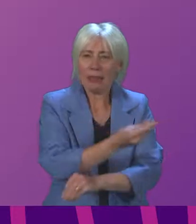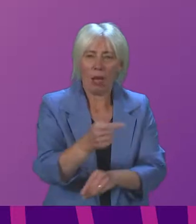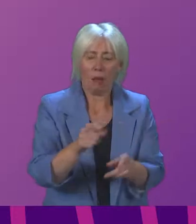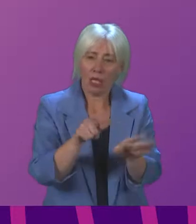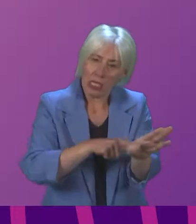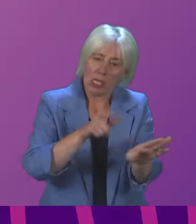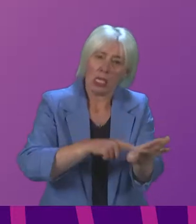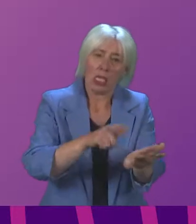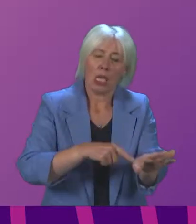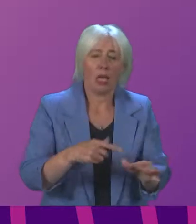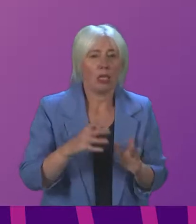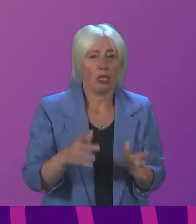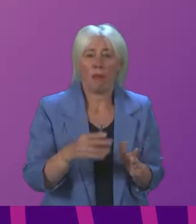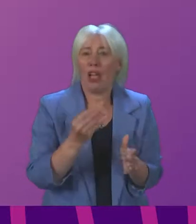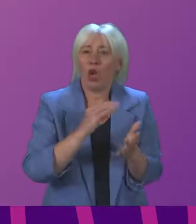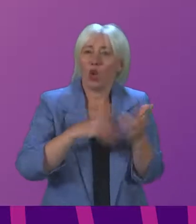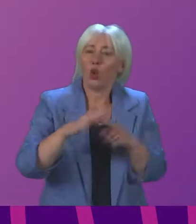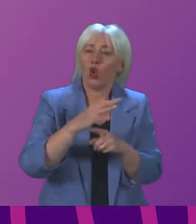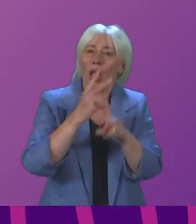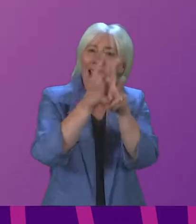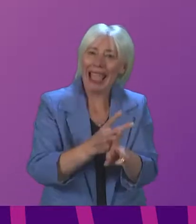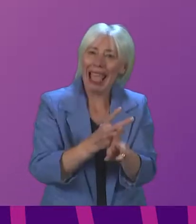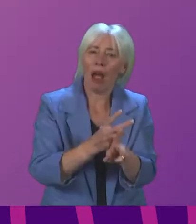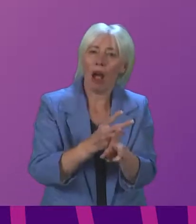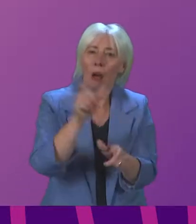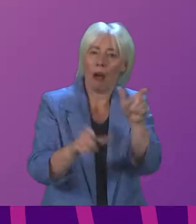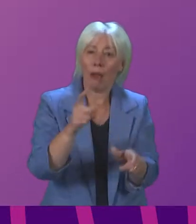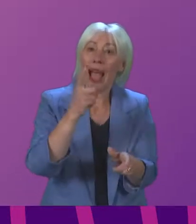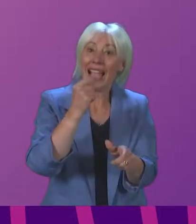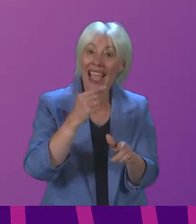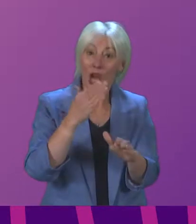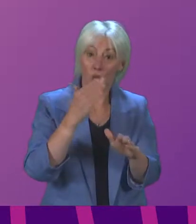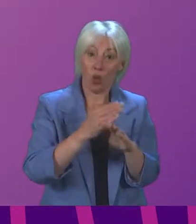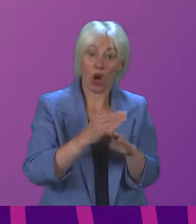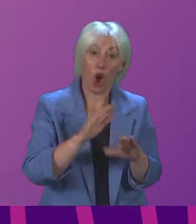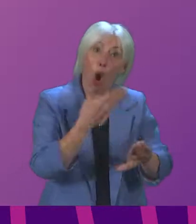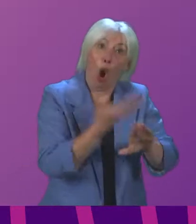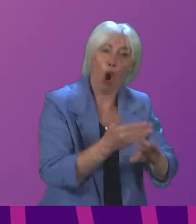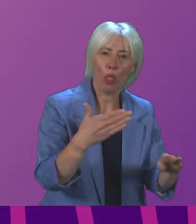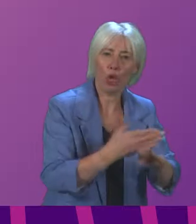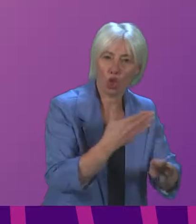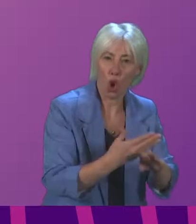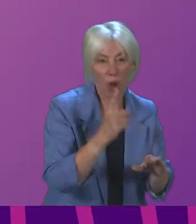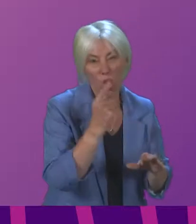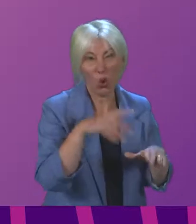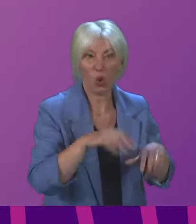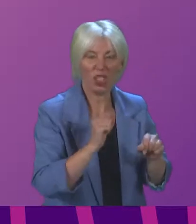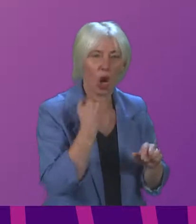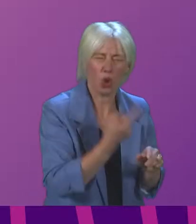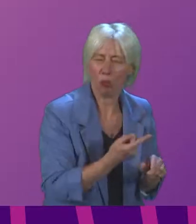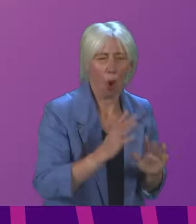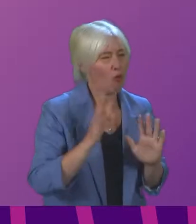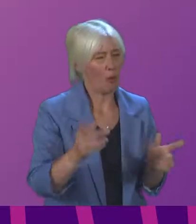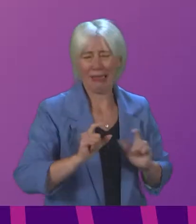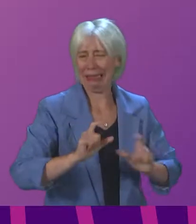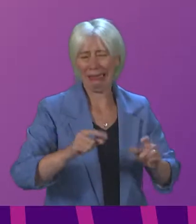by contrast, heard social care workers can learn on the job and they could start tomorrow, yet there are still significant challenges. The main